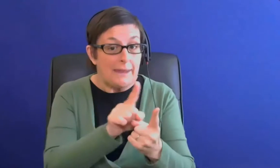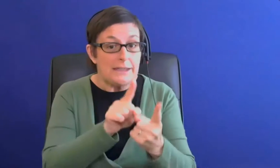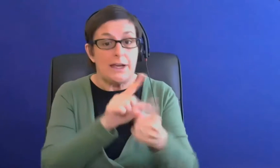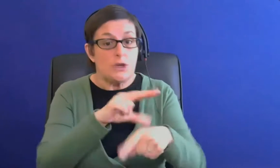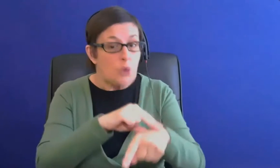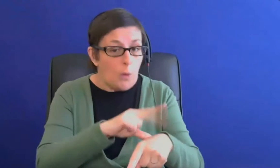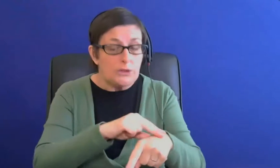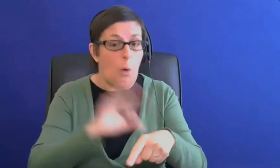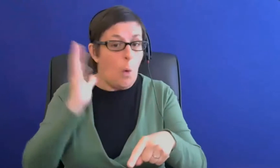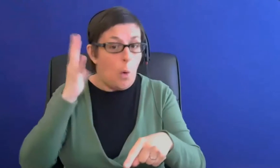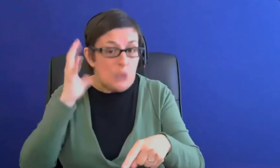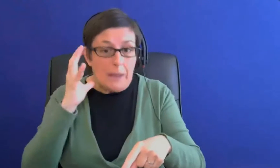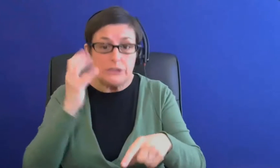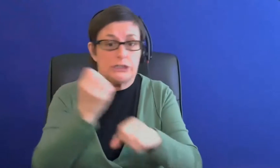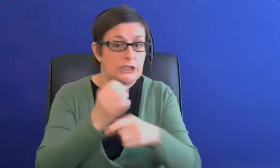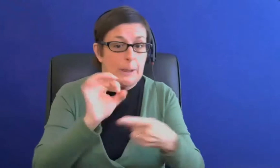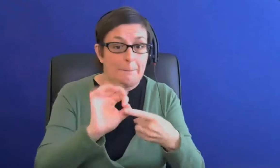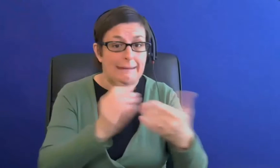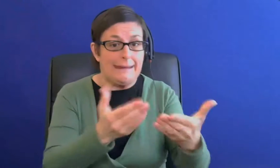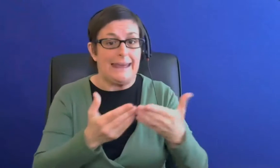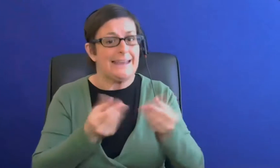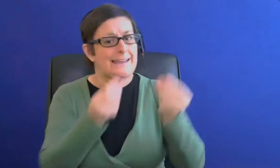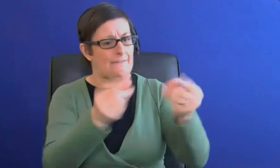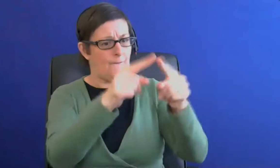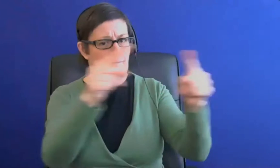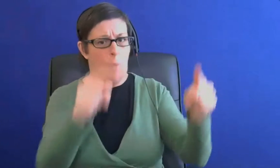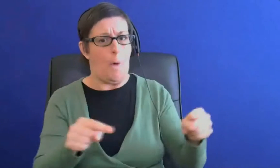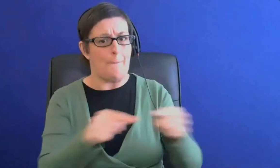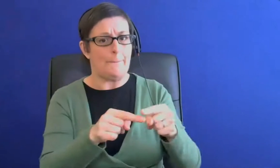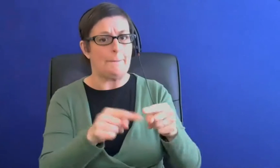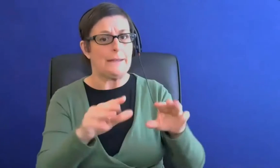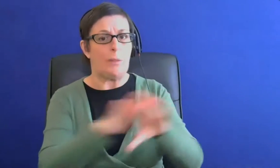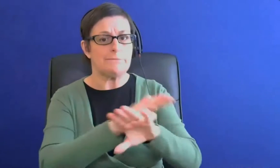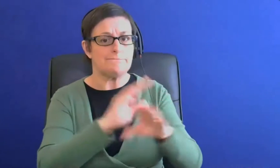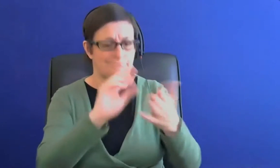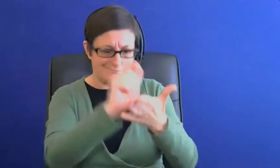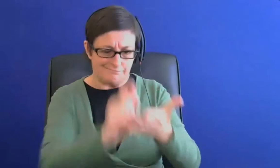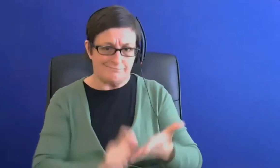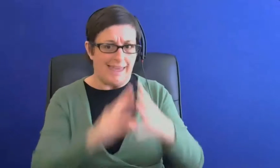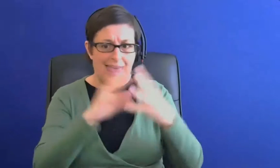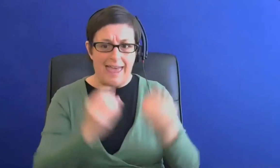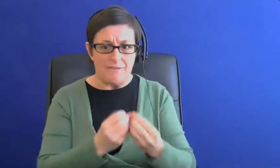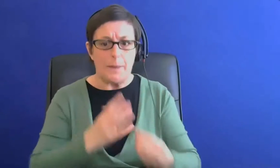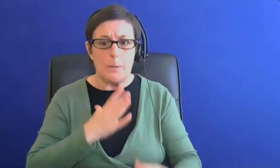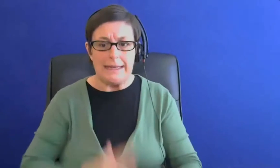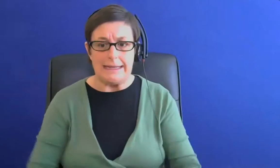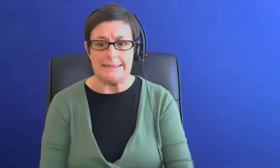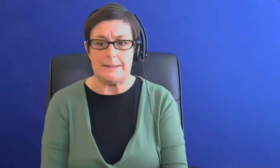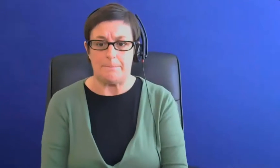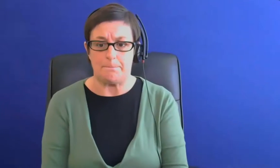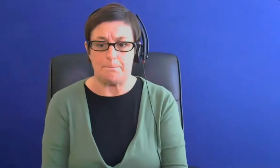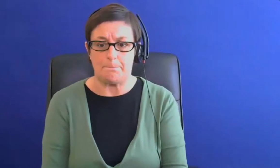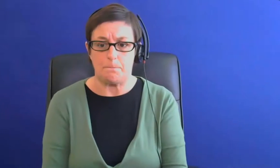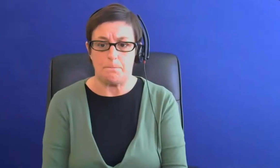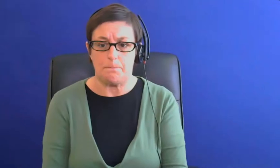the the doctor or gp gives us um all the information that we need bps aren't as a rule um particularly